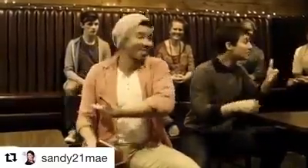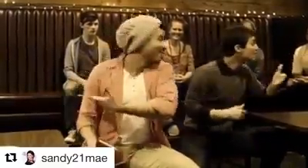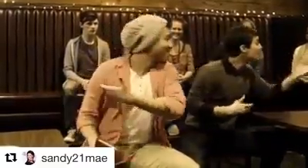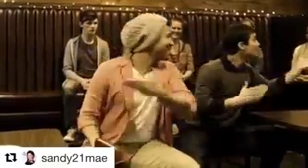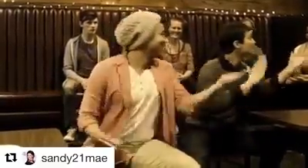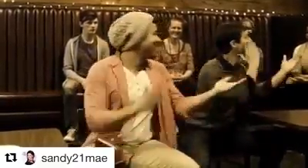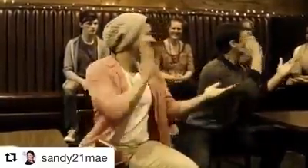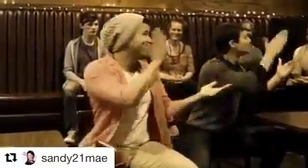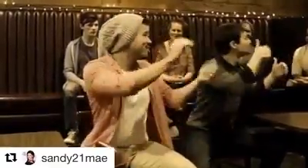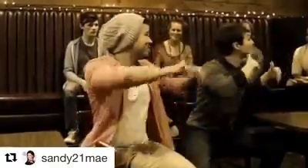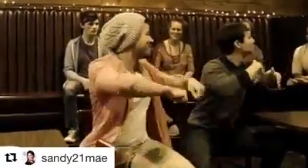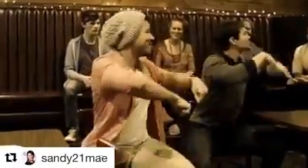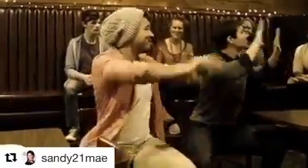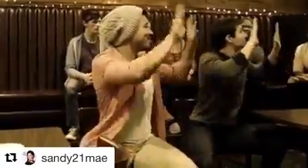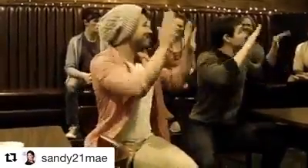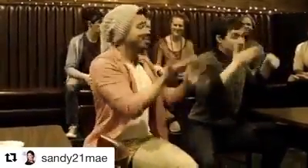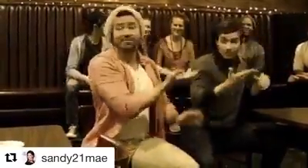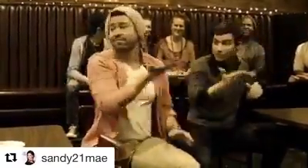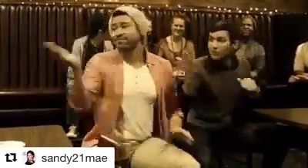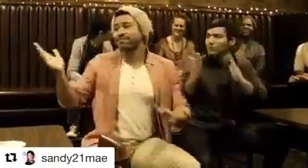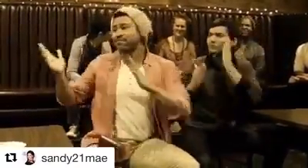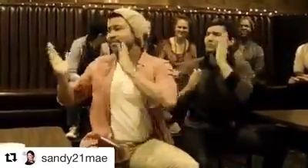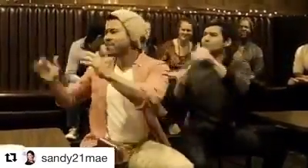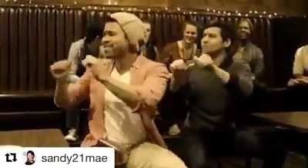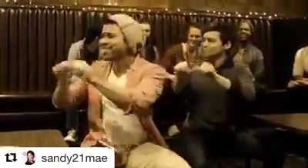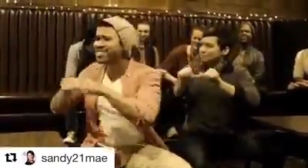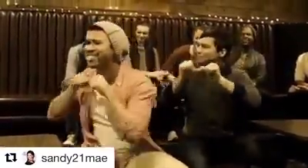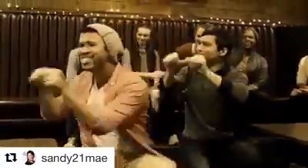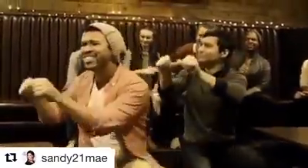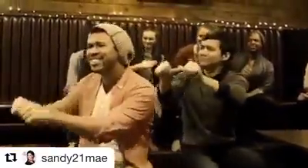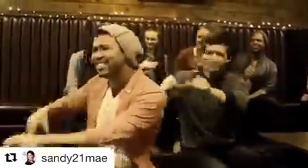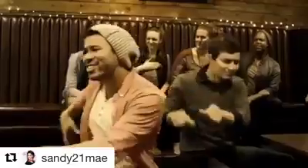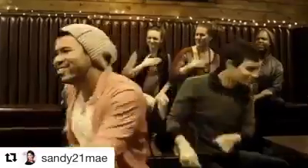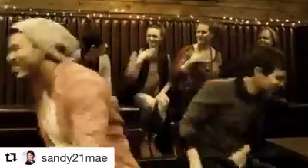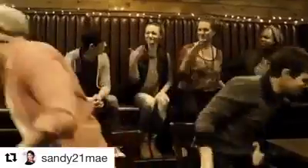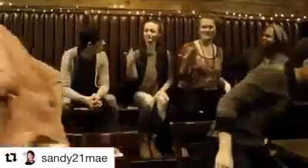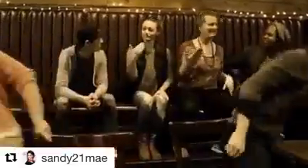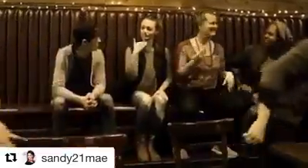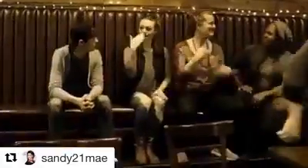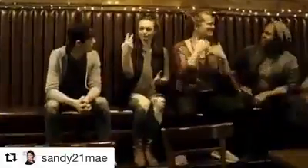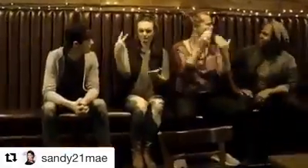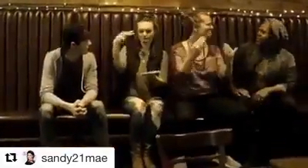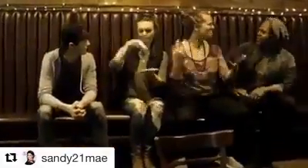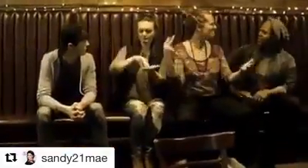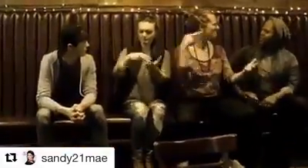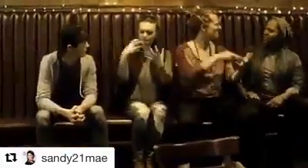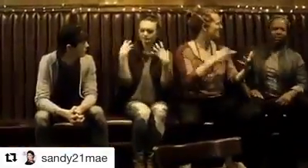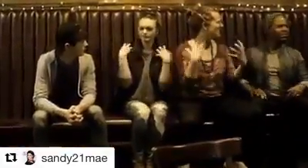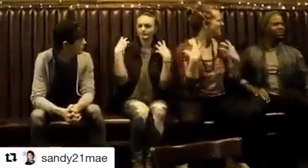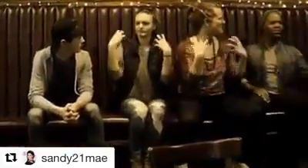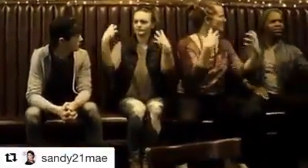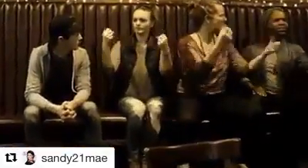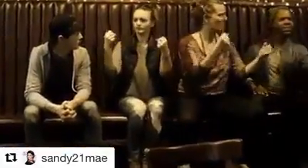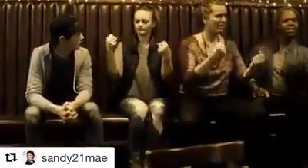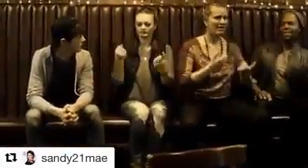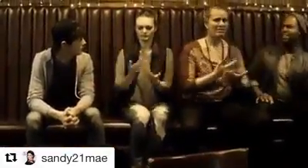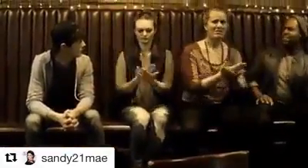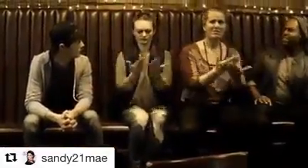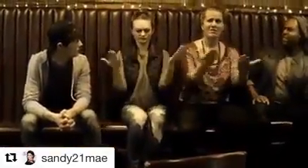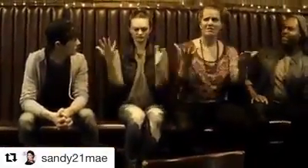Some will fall and some will live Will you stand up and take your chance The blood